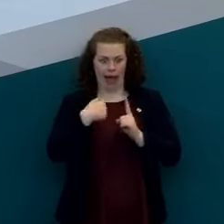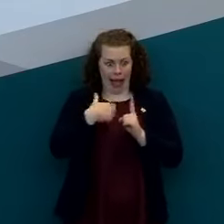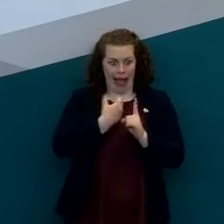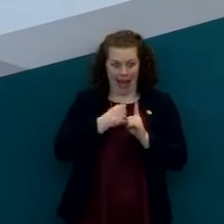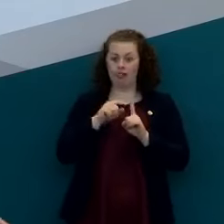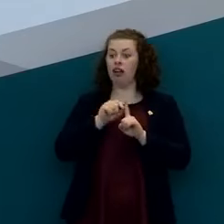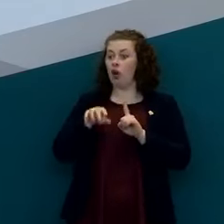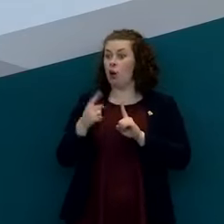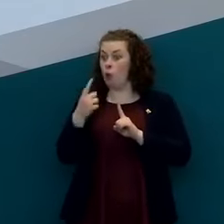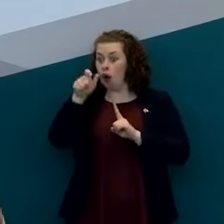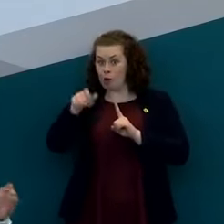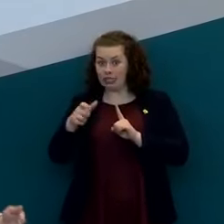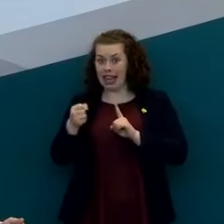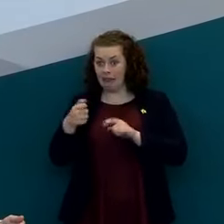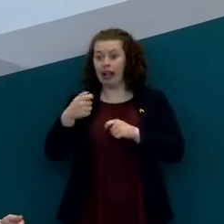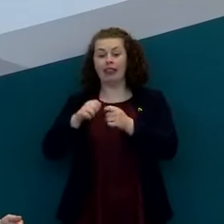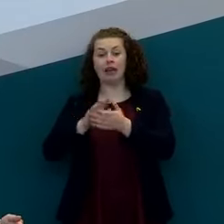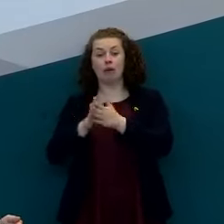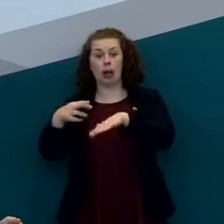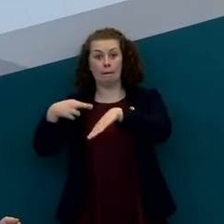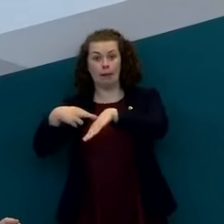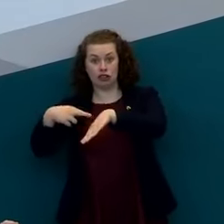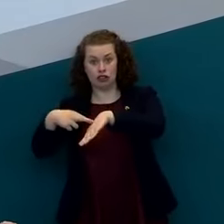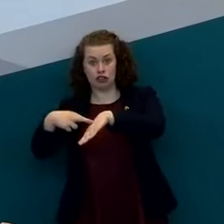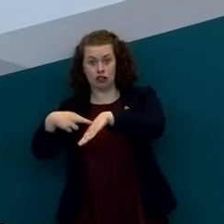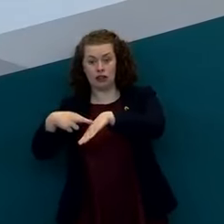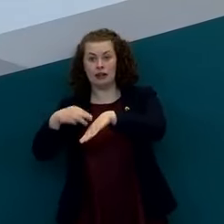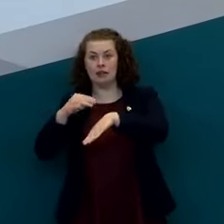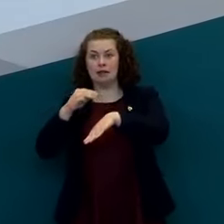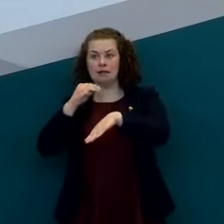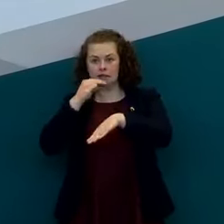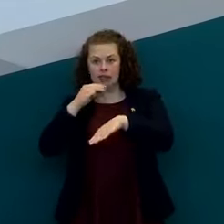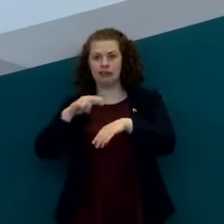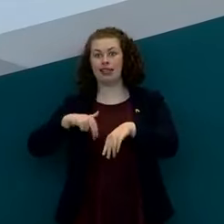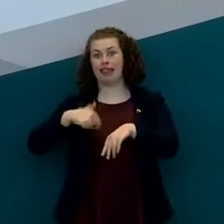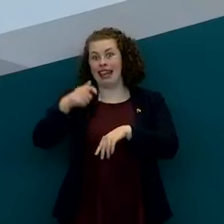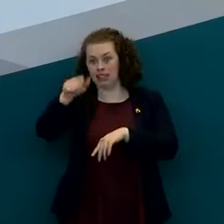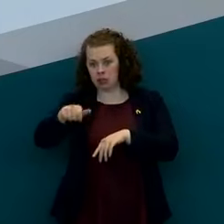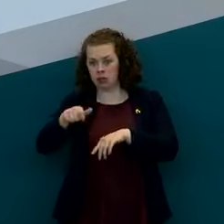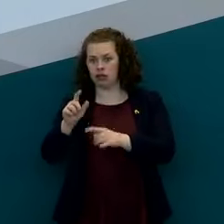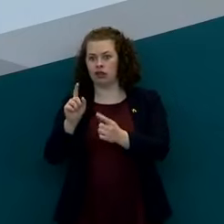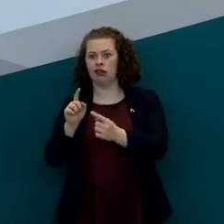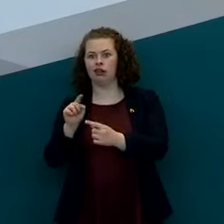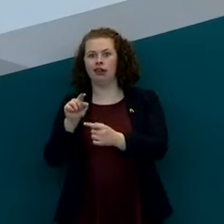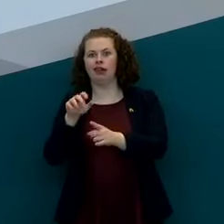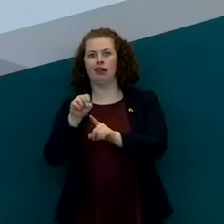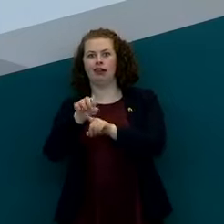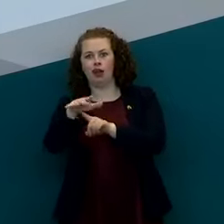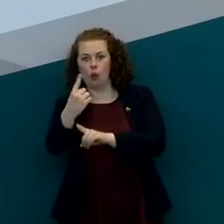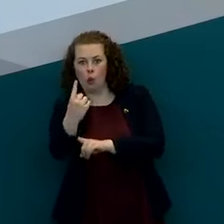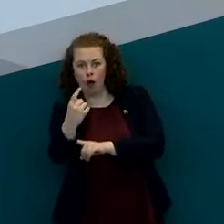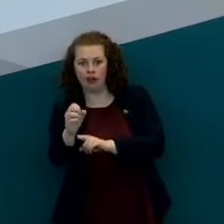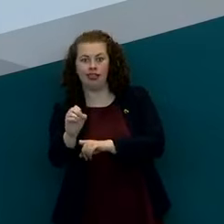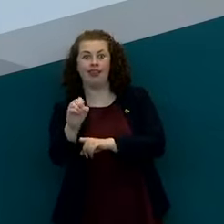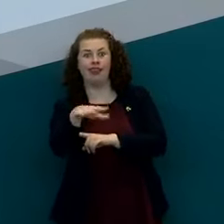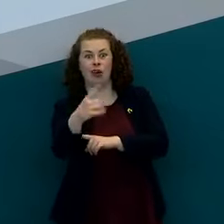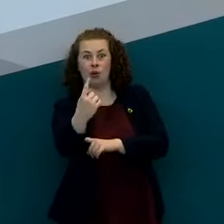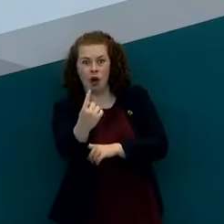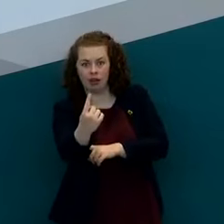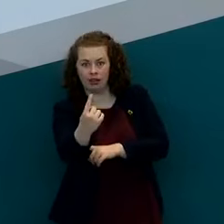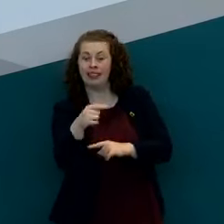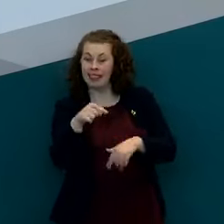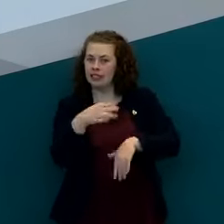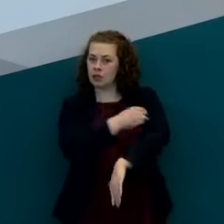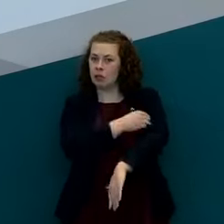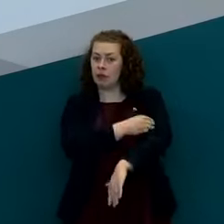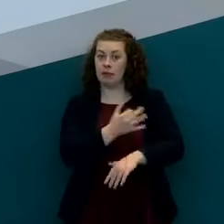okay and then they get better and you're left with it with the next person and this is the issue that even having an hour of 1.3 or 1